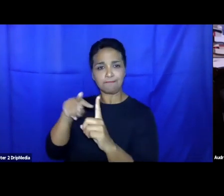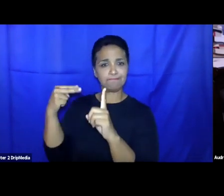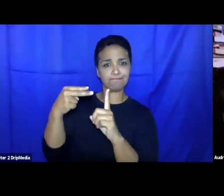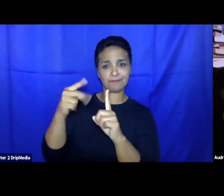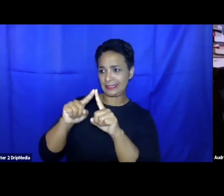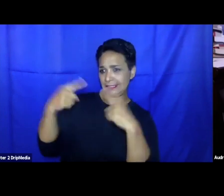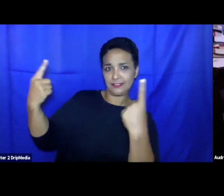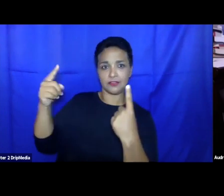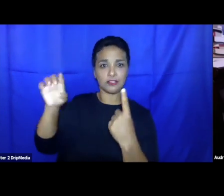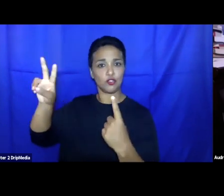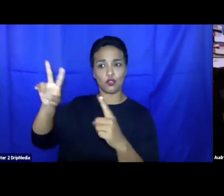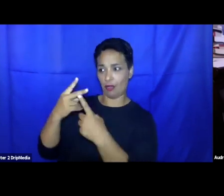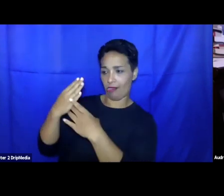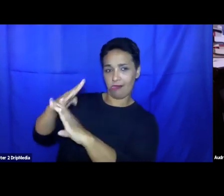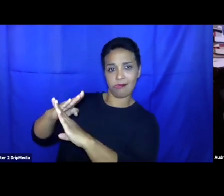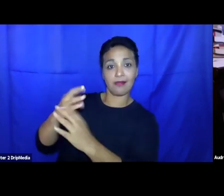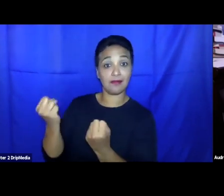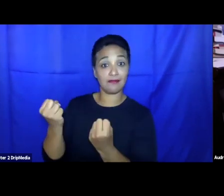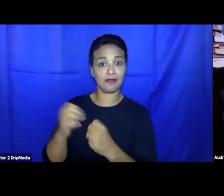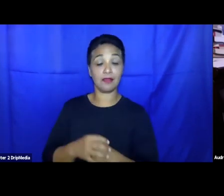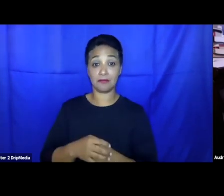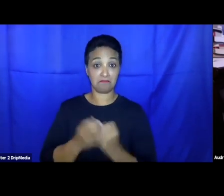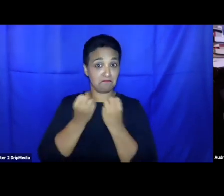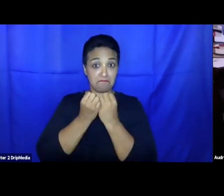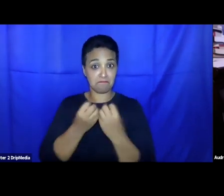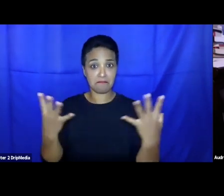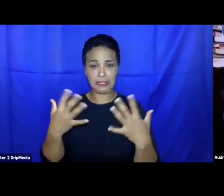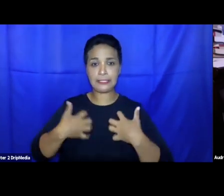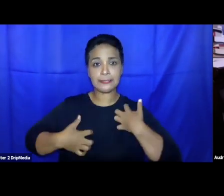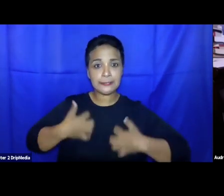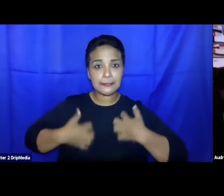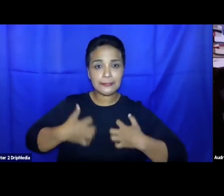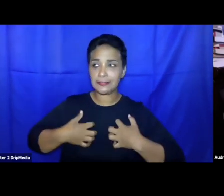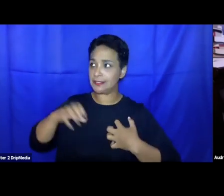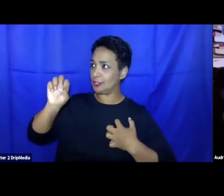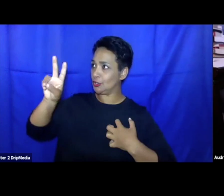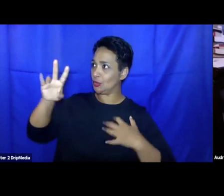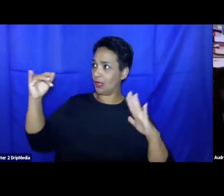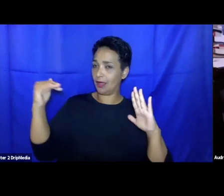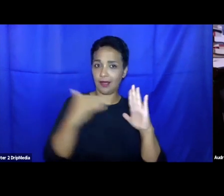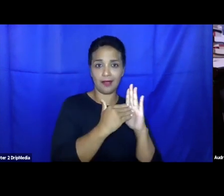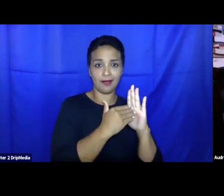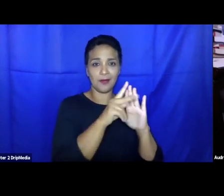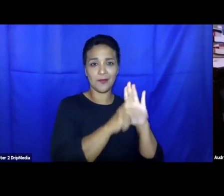Many of them were inspired by EU or European state policies, but there has been, I would say, policy